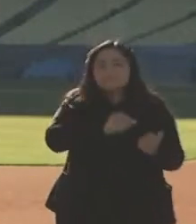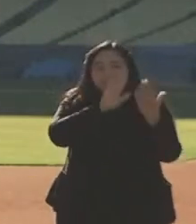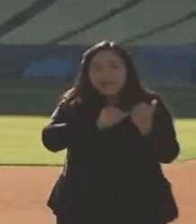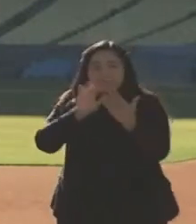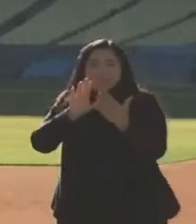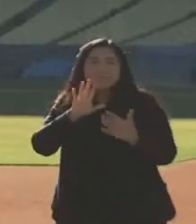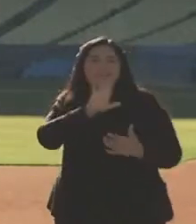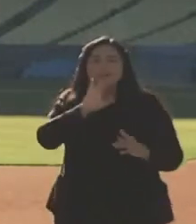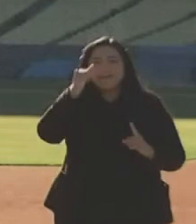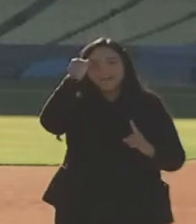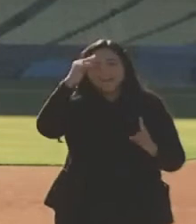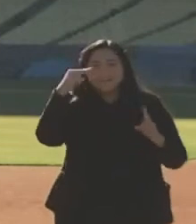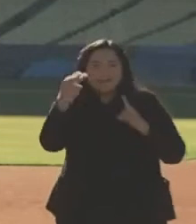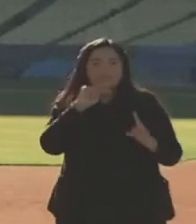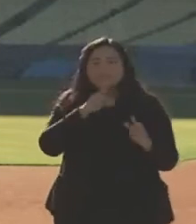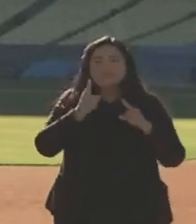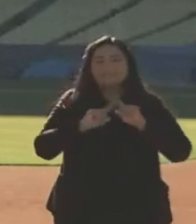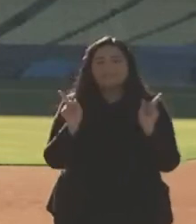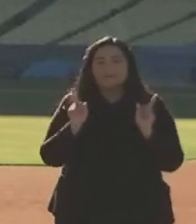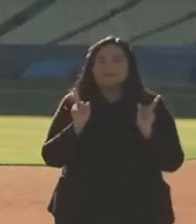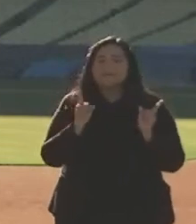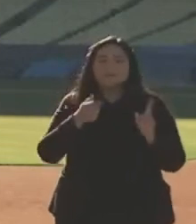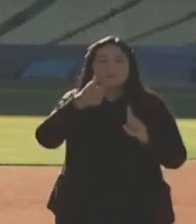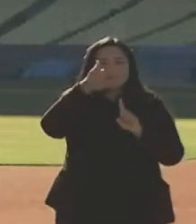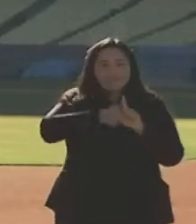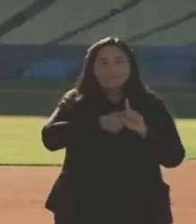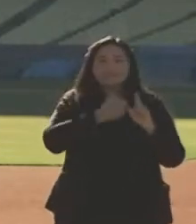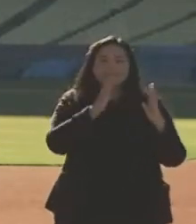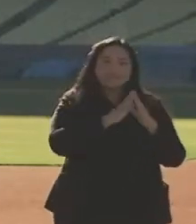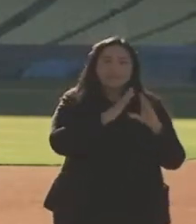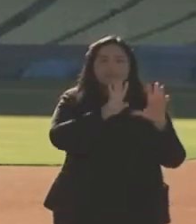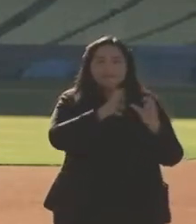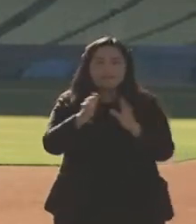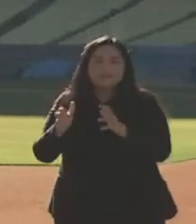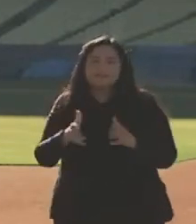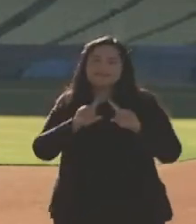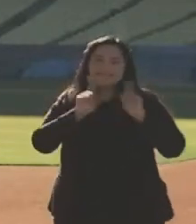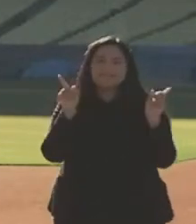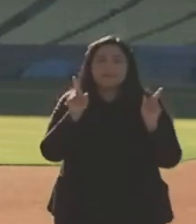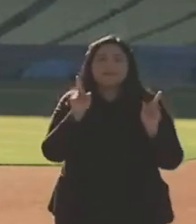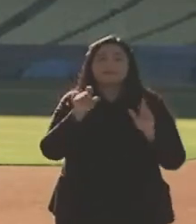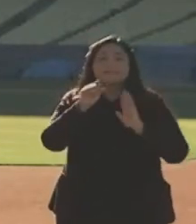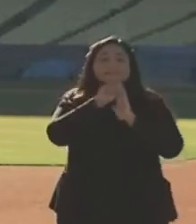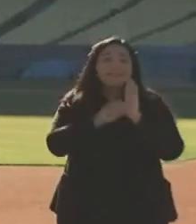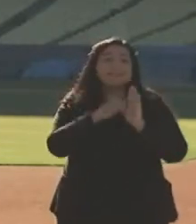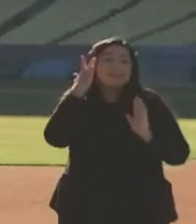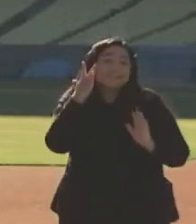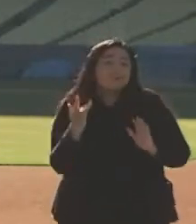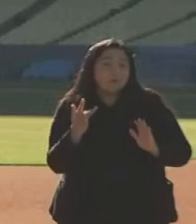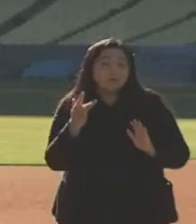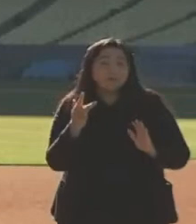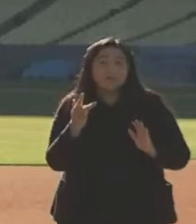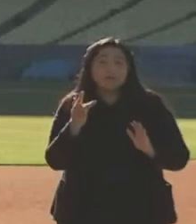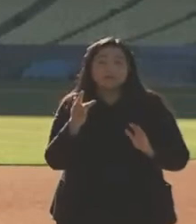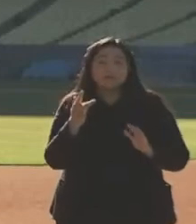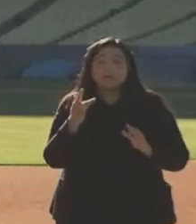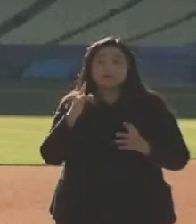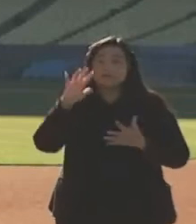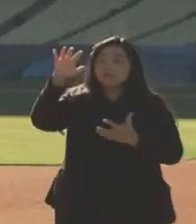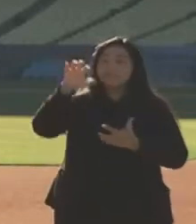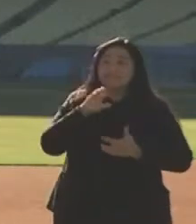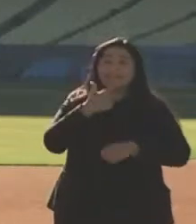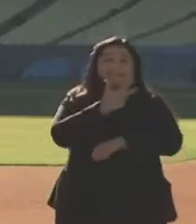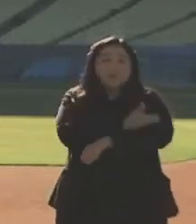And so, in each and every case, it's different. The state of California has received not one dose of the vaccine. The state of California